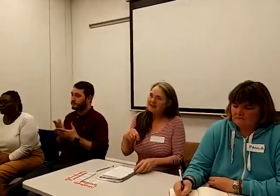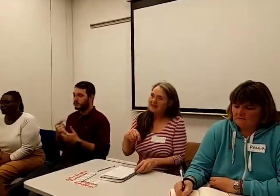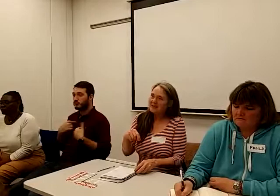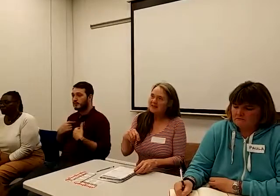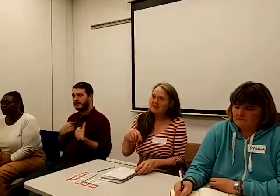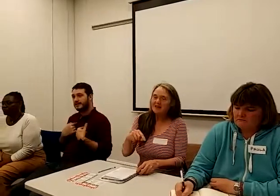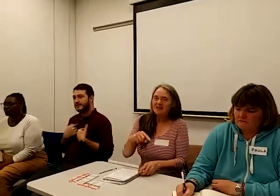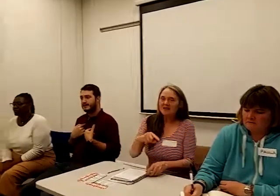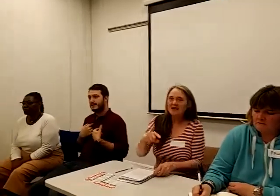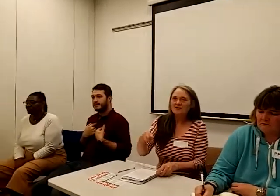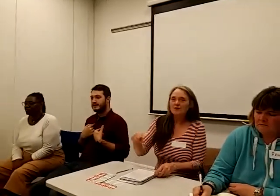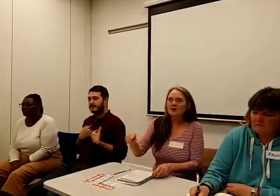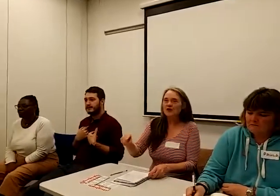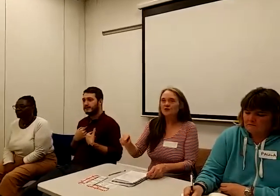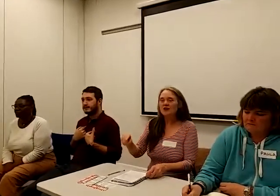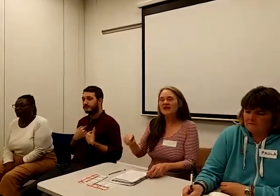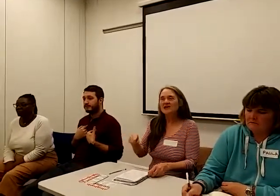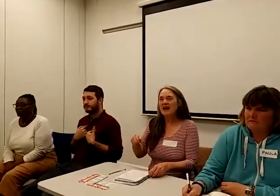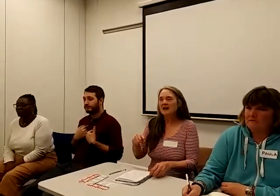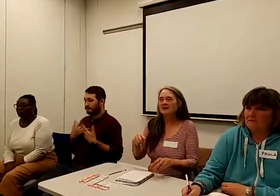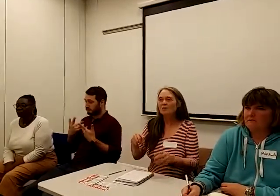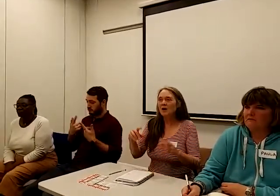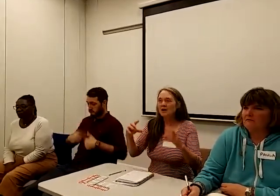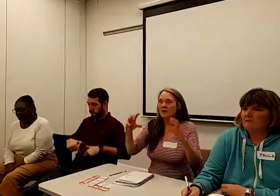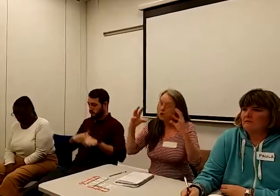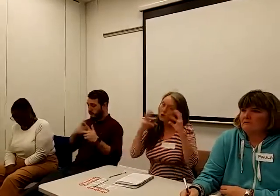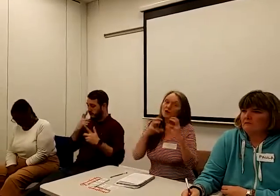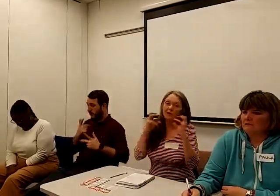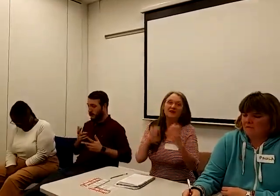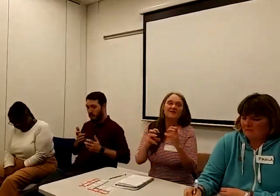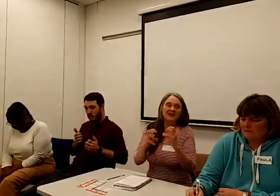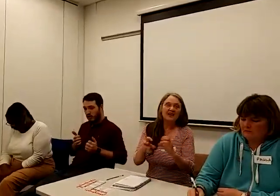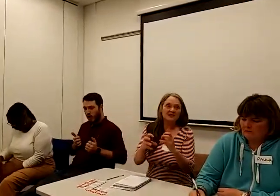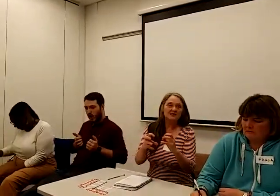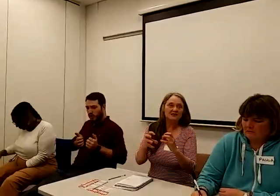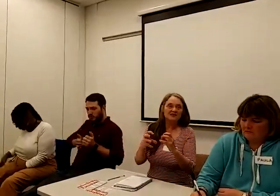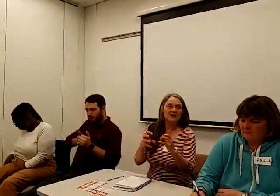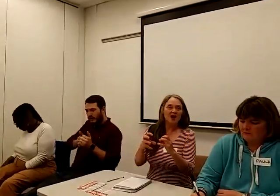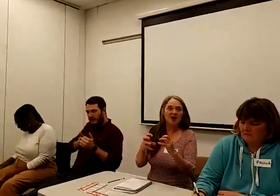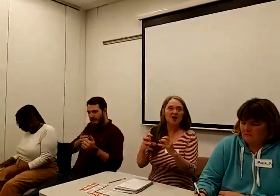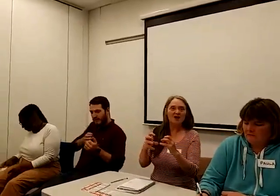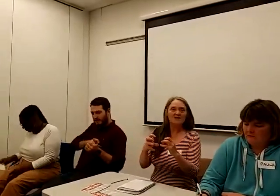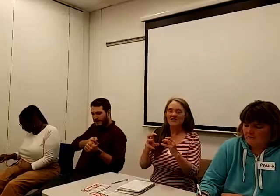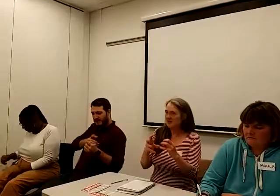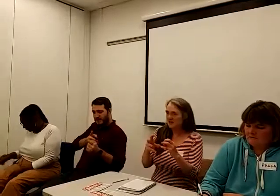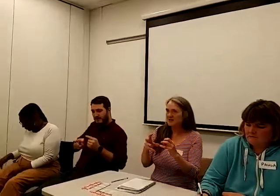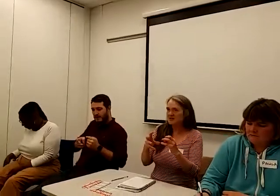if we agree that while all the benefit cuts are vicious